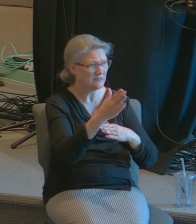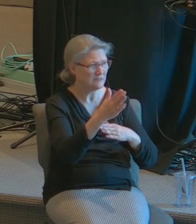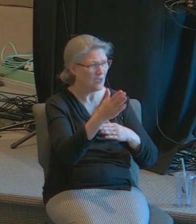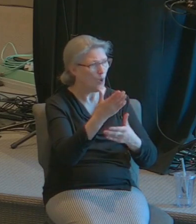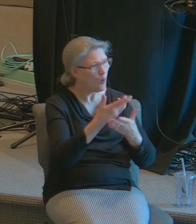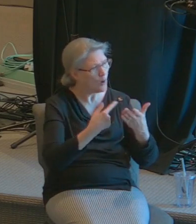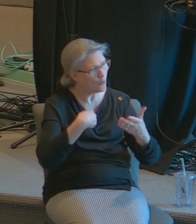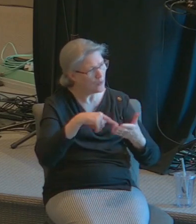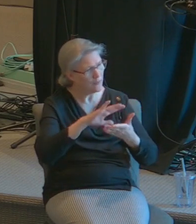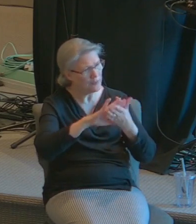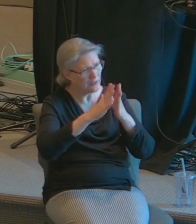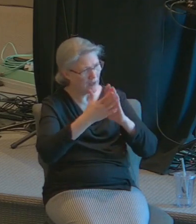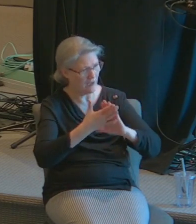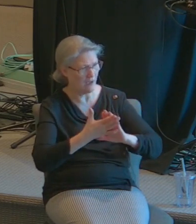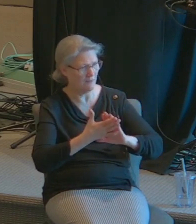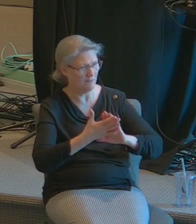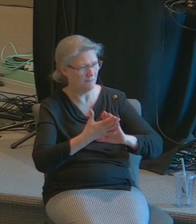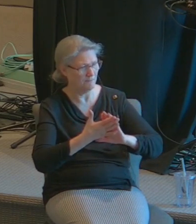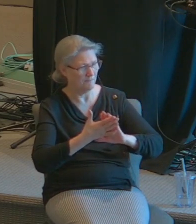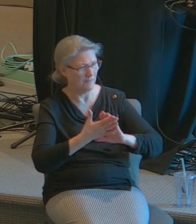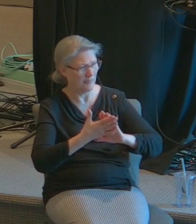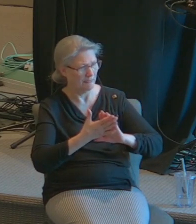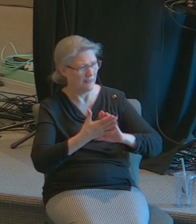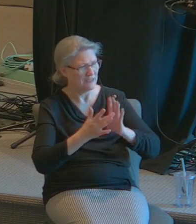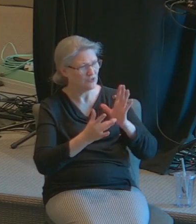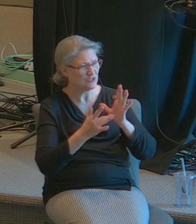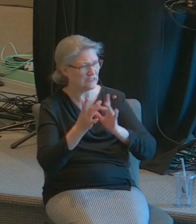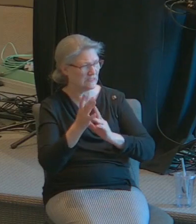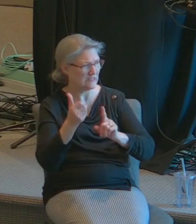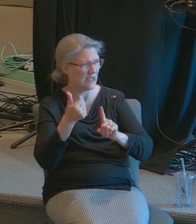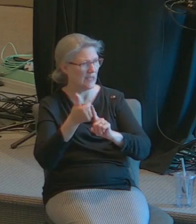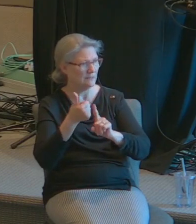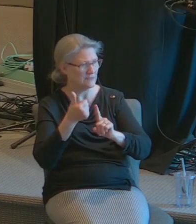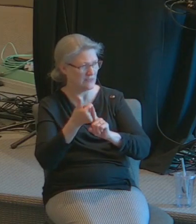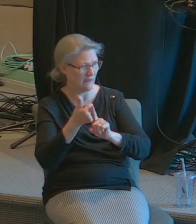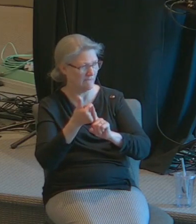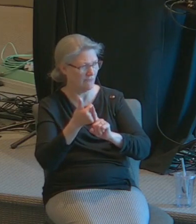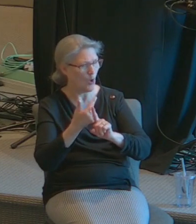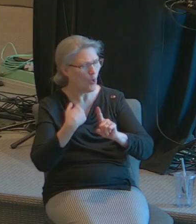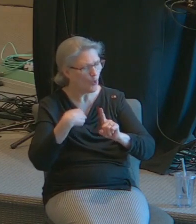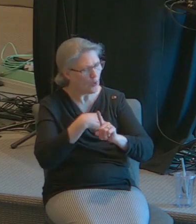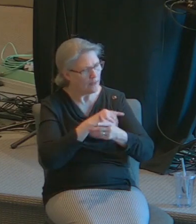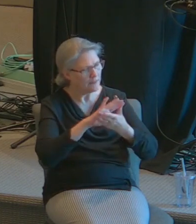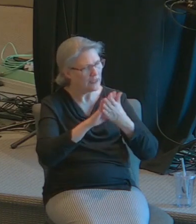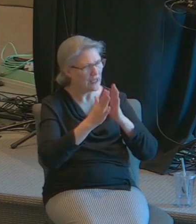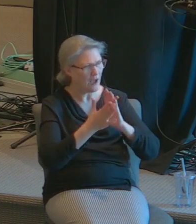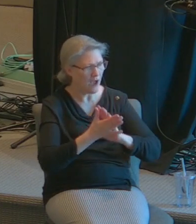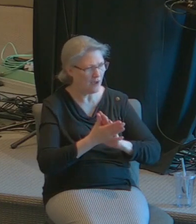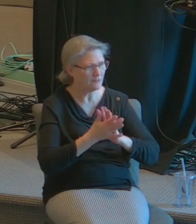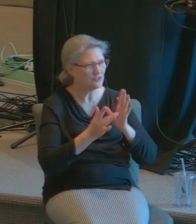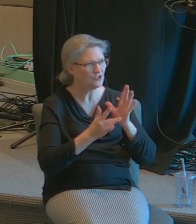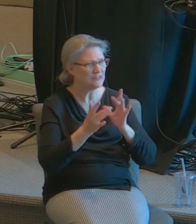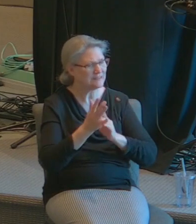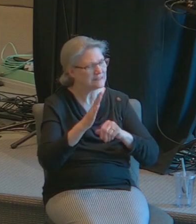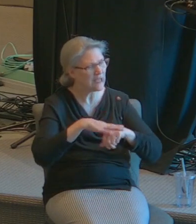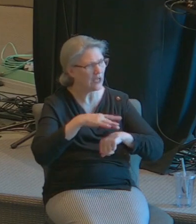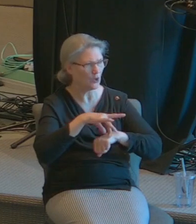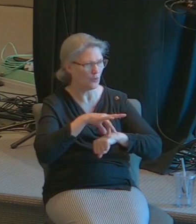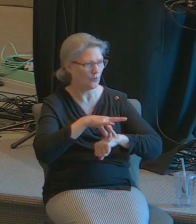become we become the embodiment of the earthly ministry of Jesus Christ